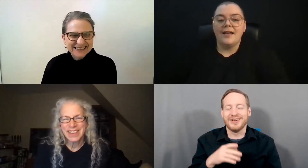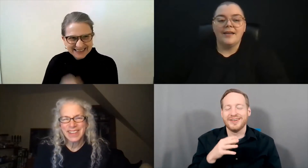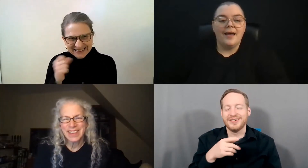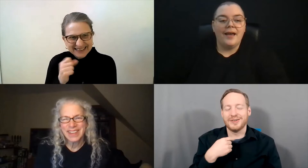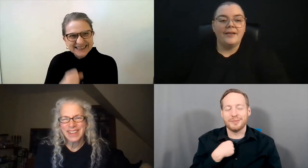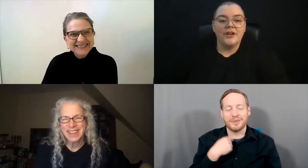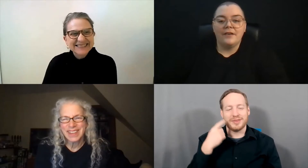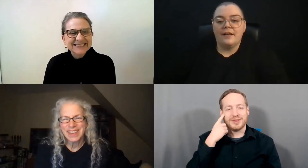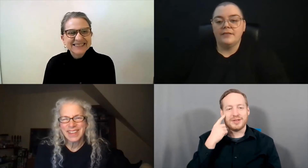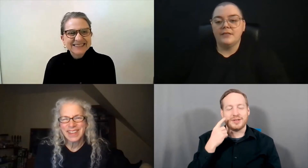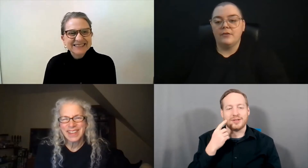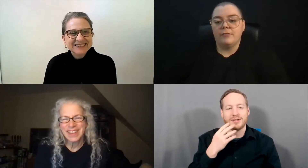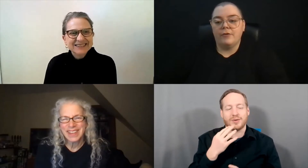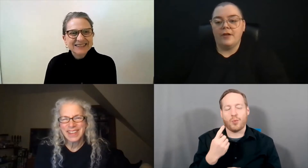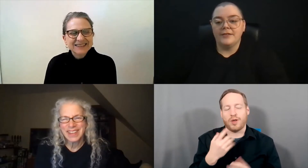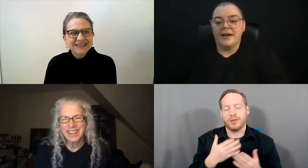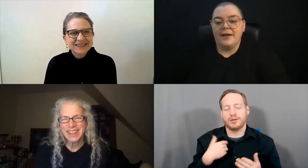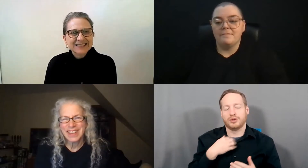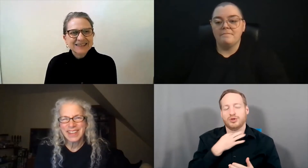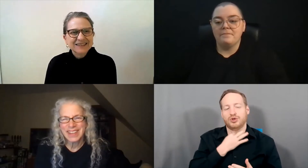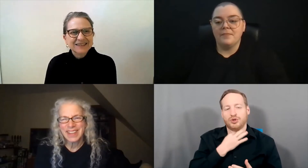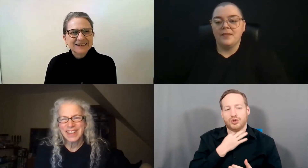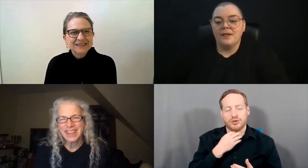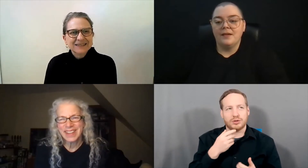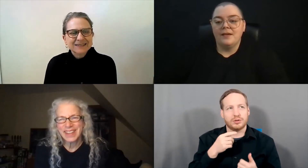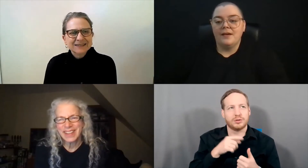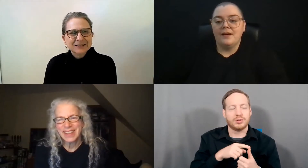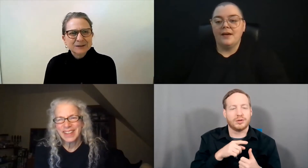Hi, hi, Sharon. I haven't seen you for a long time.